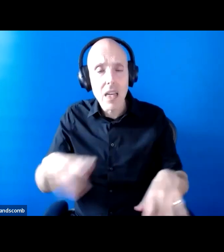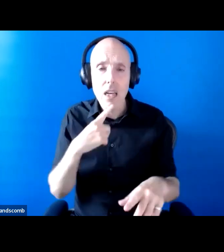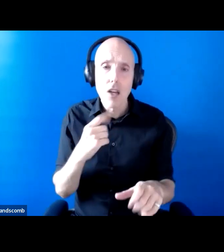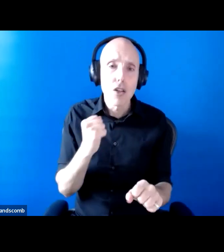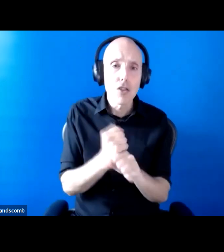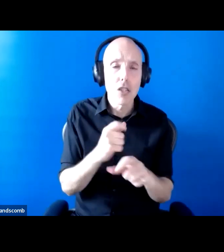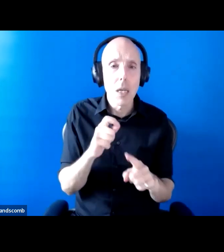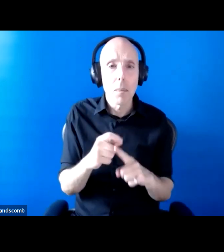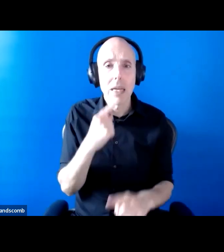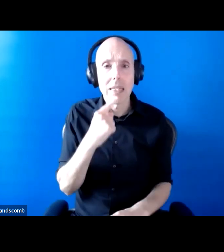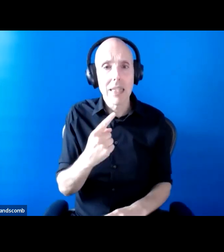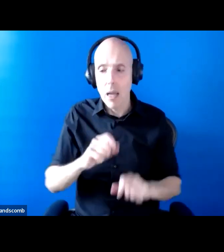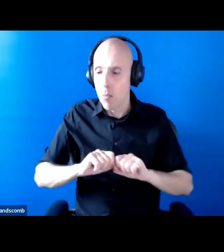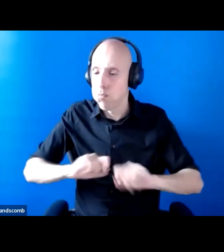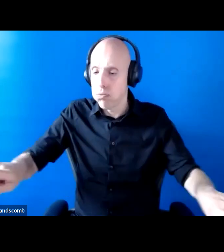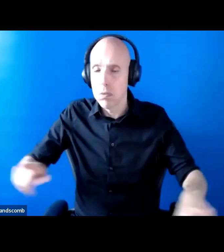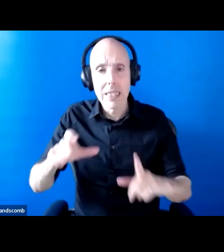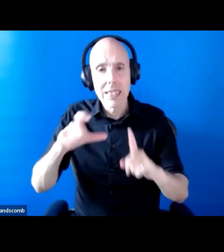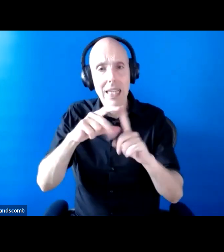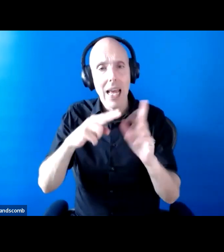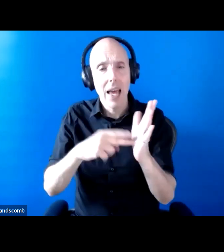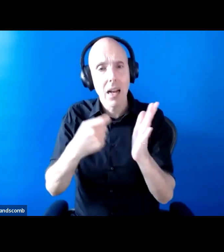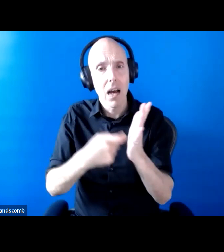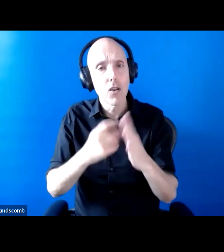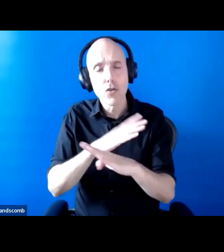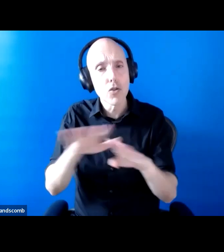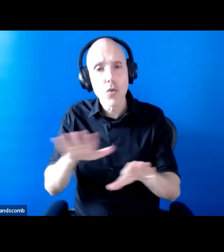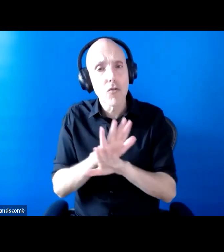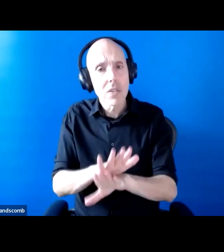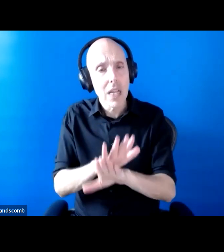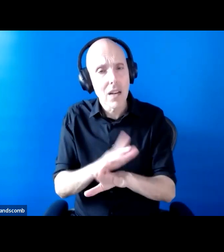resuscitation notices for people in residential homes to sign.